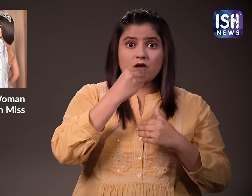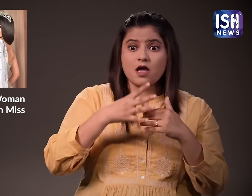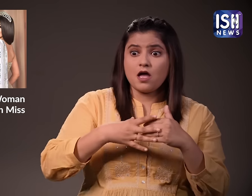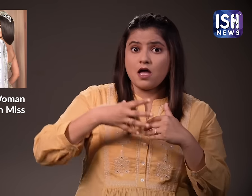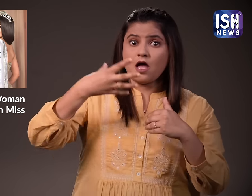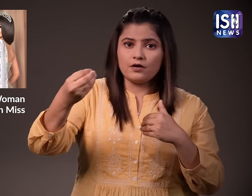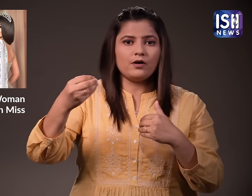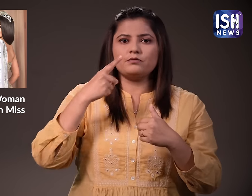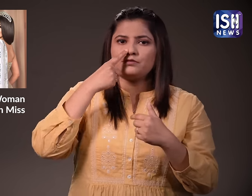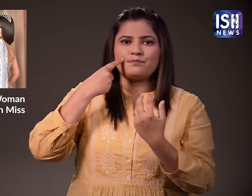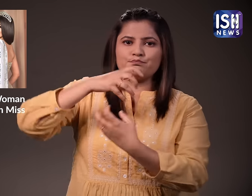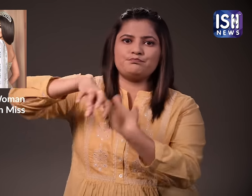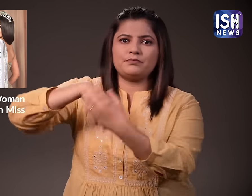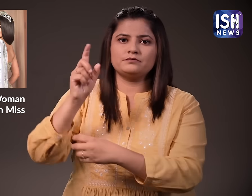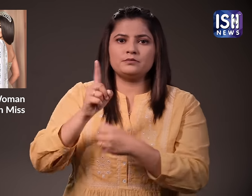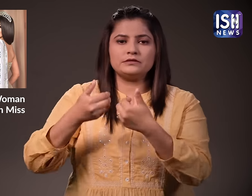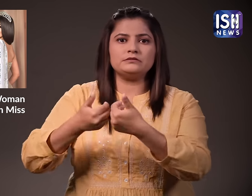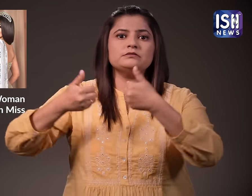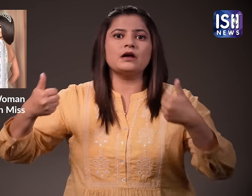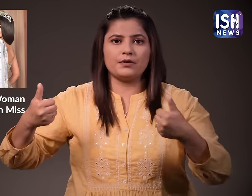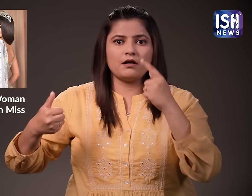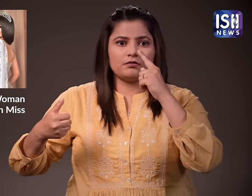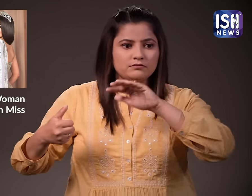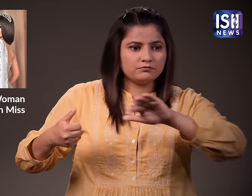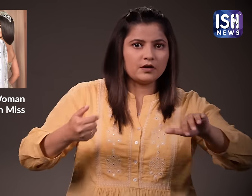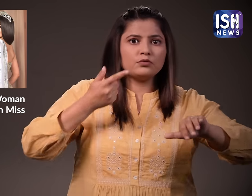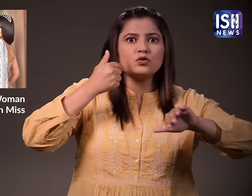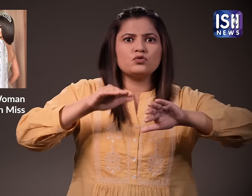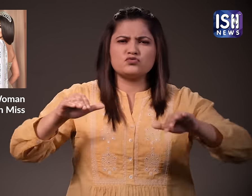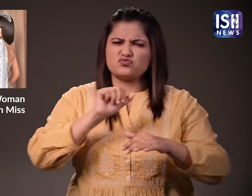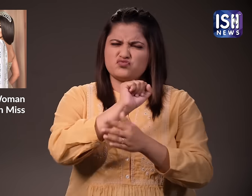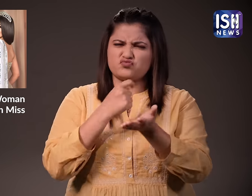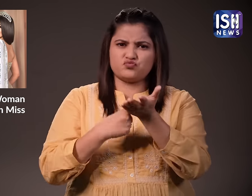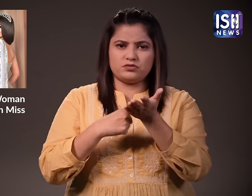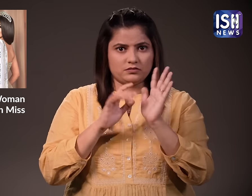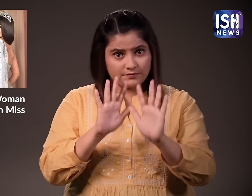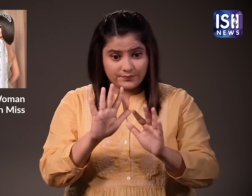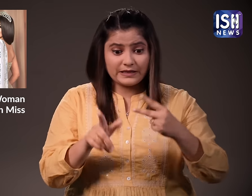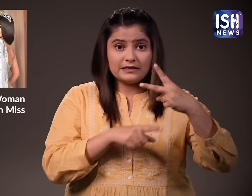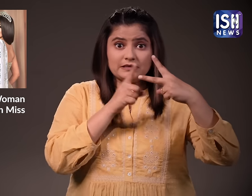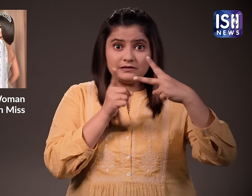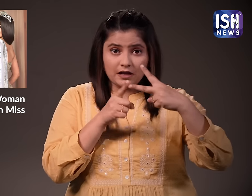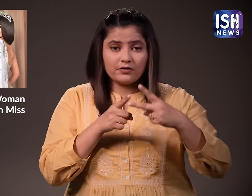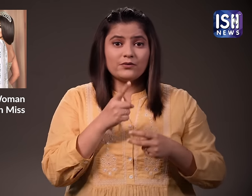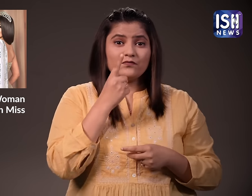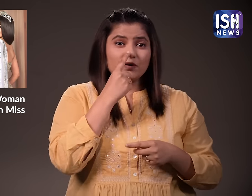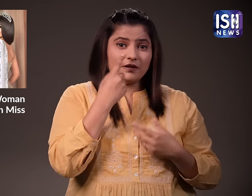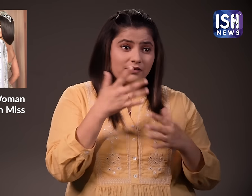requiring women to be